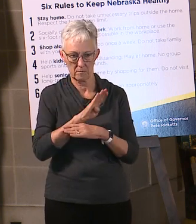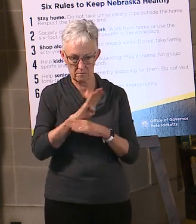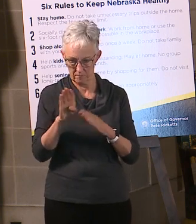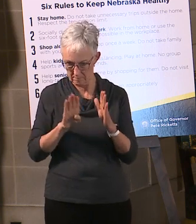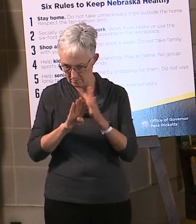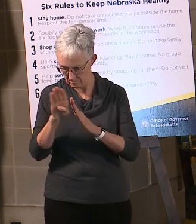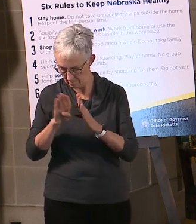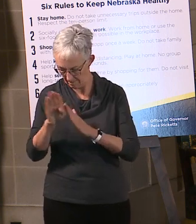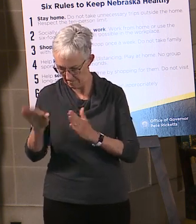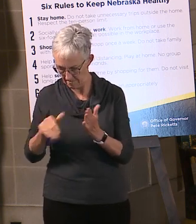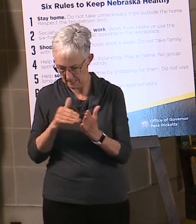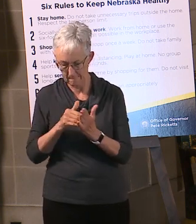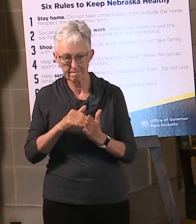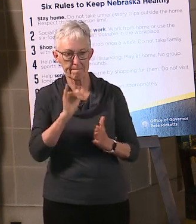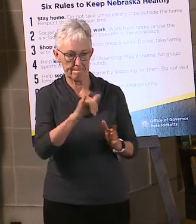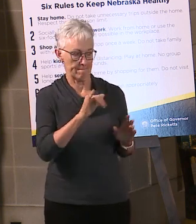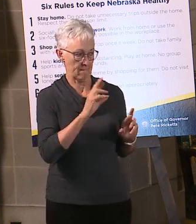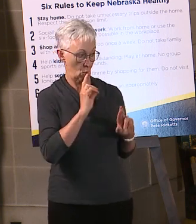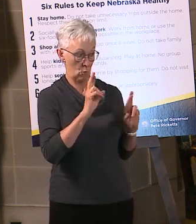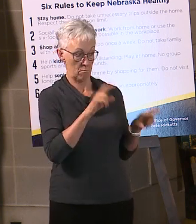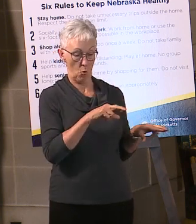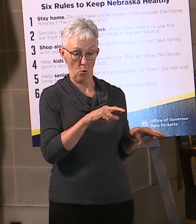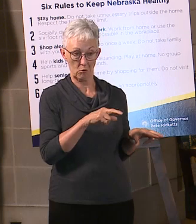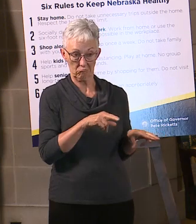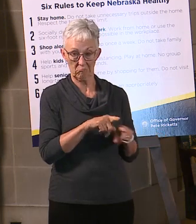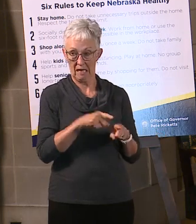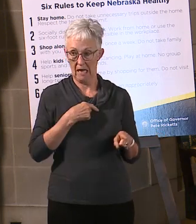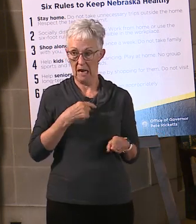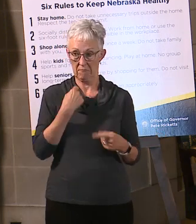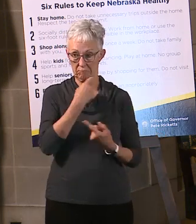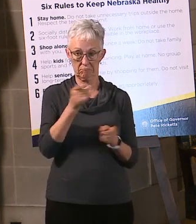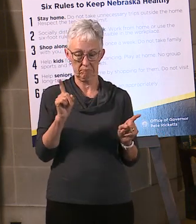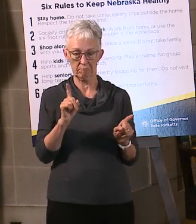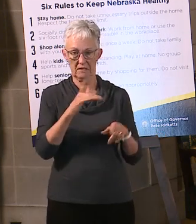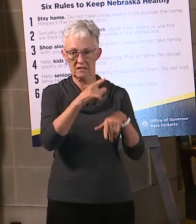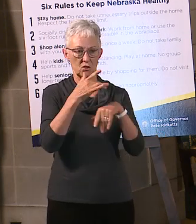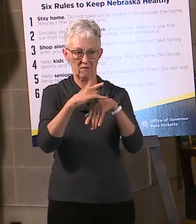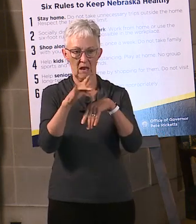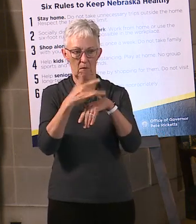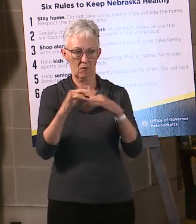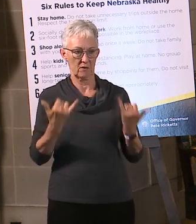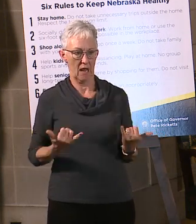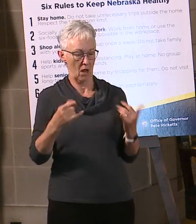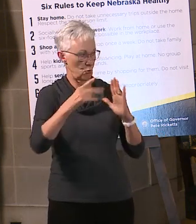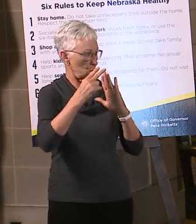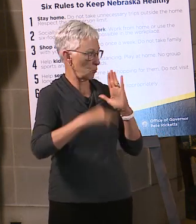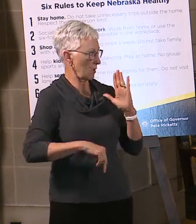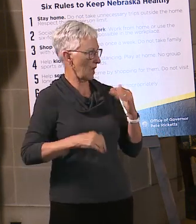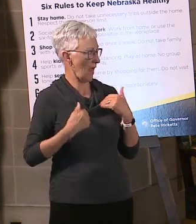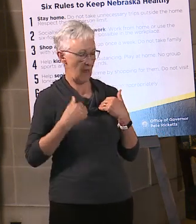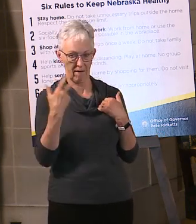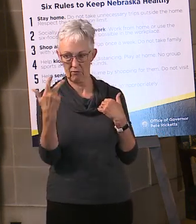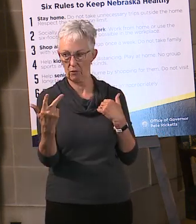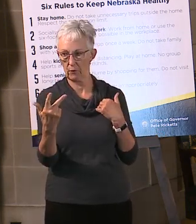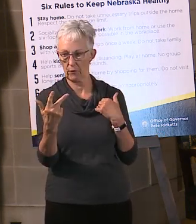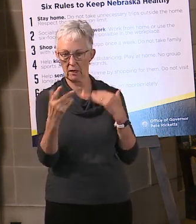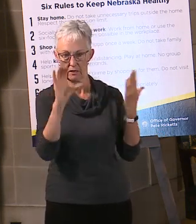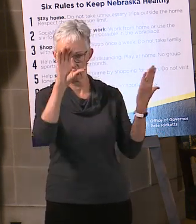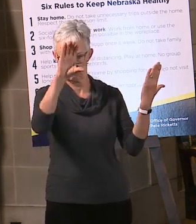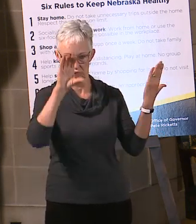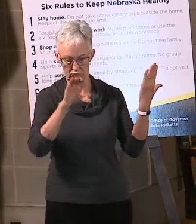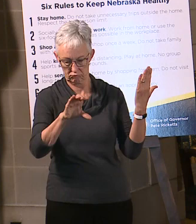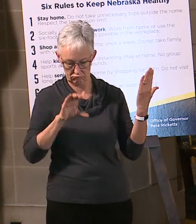report is available publicly, as I said. It's broken down in three sections. The first section is all of the statewide